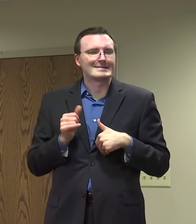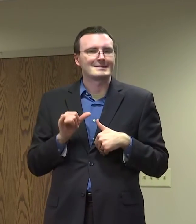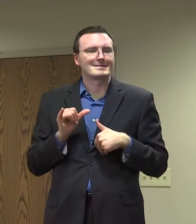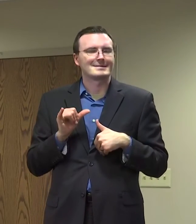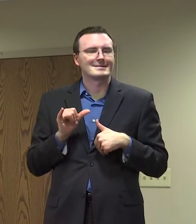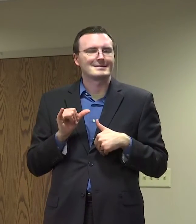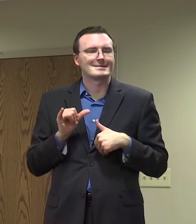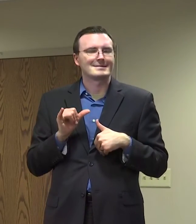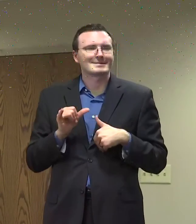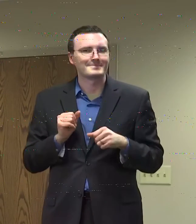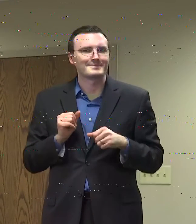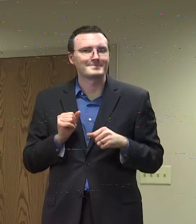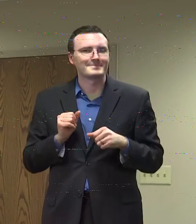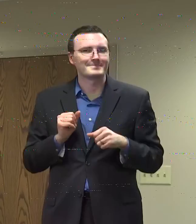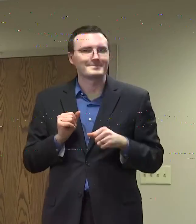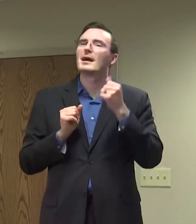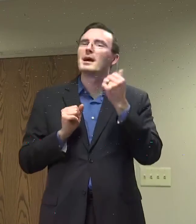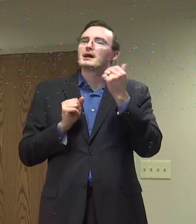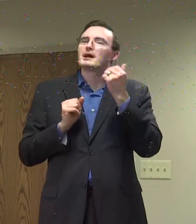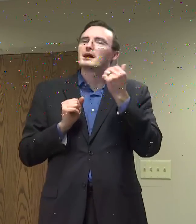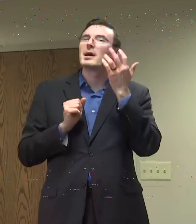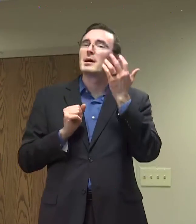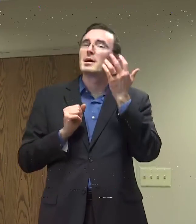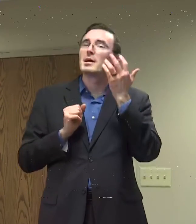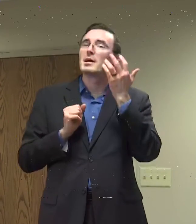having... Thank you.